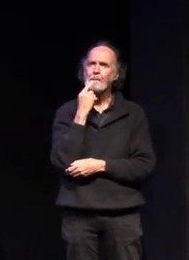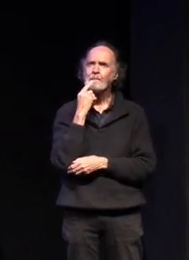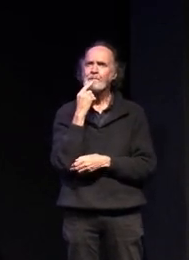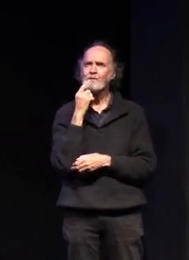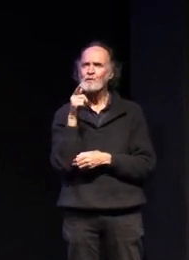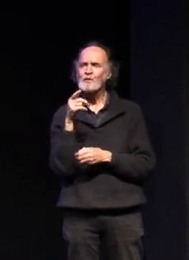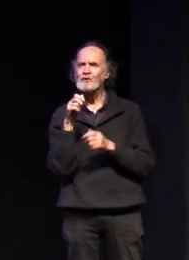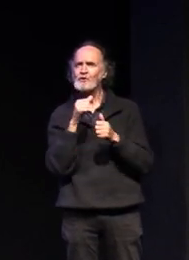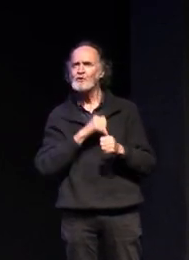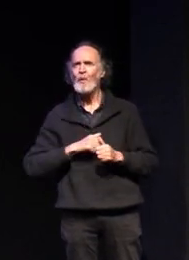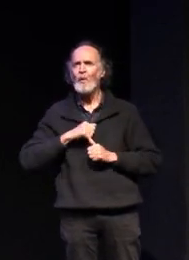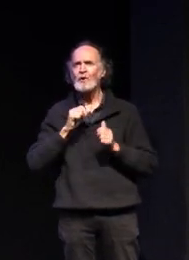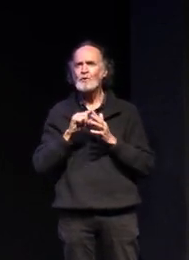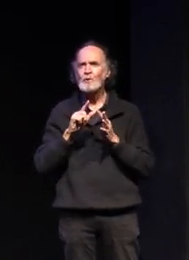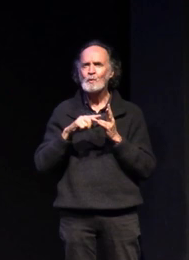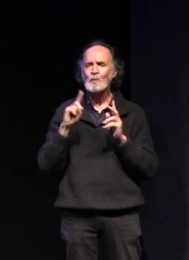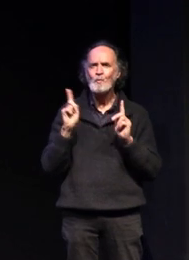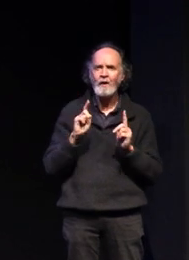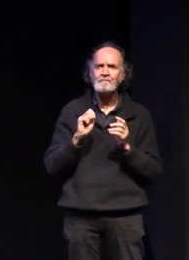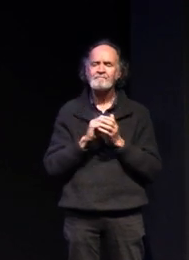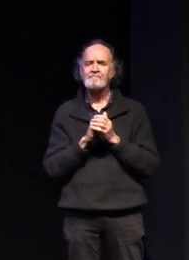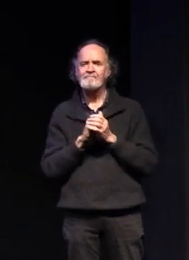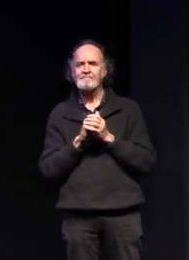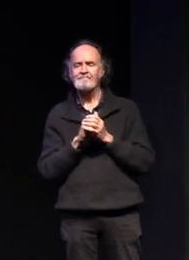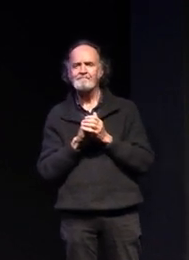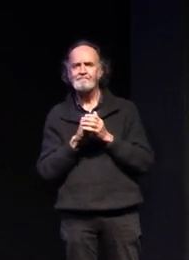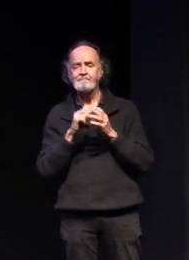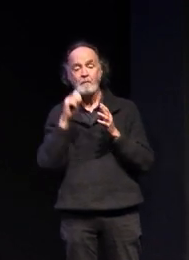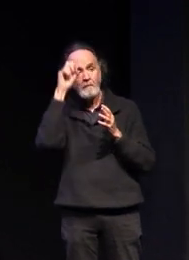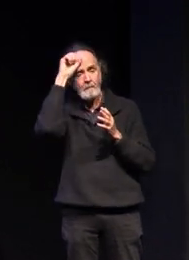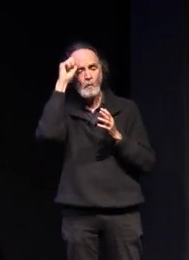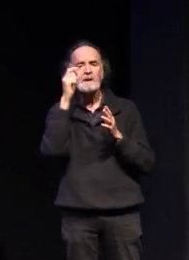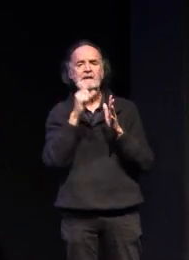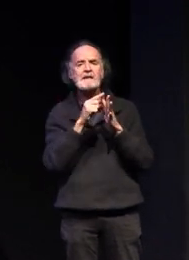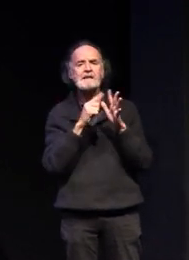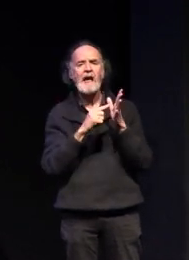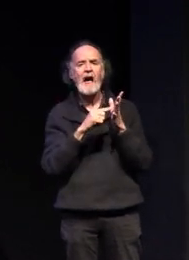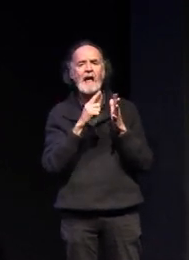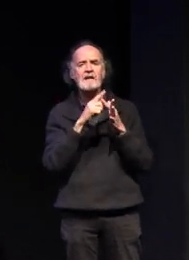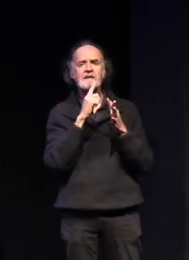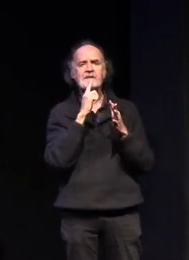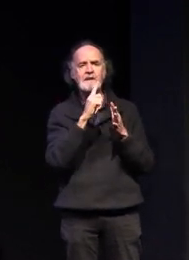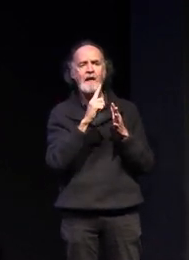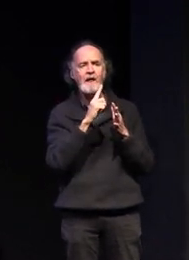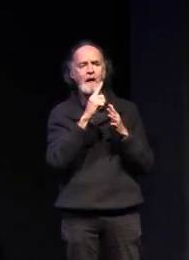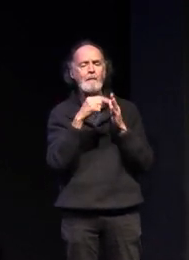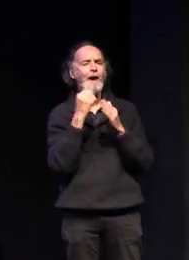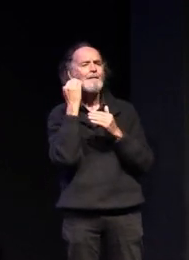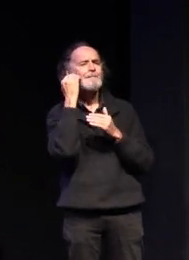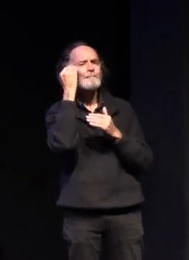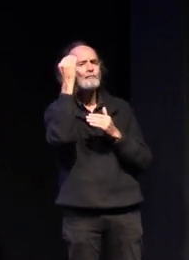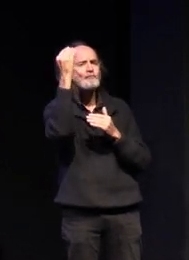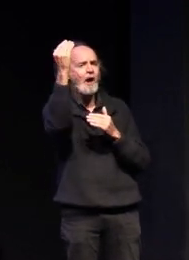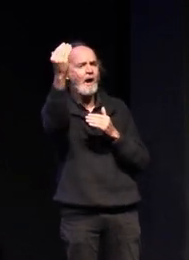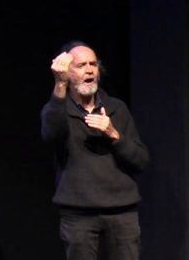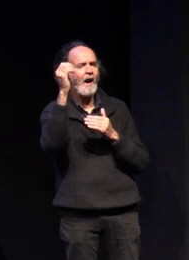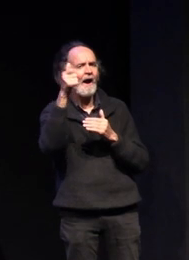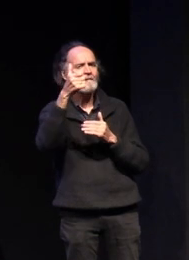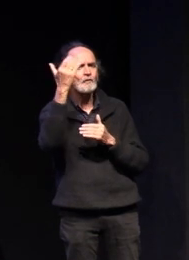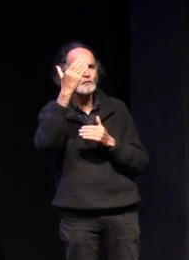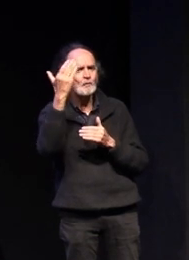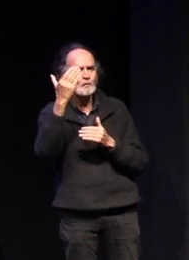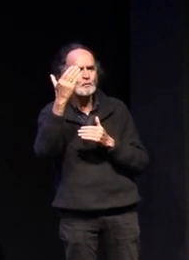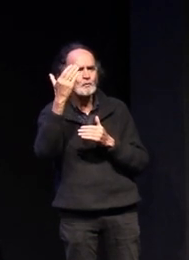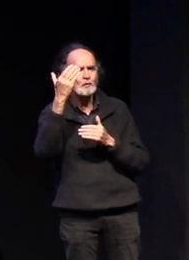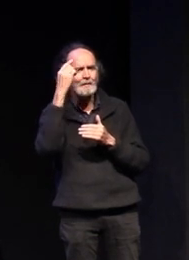enjoy doing at school and keeping in mind what dale mentioned about post school and what you'd like to do after school they're all the